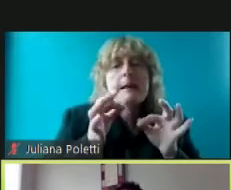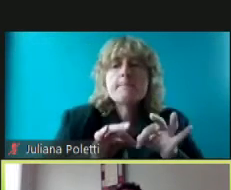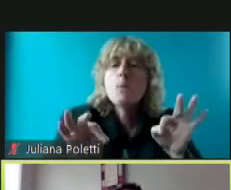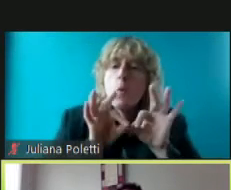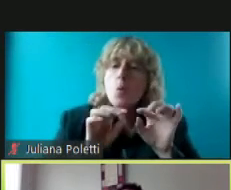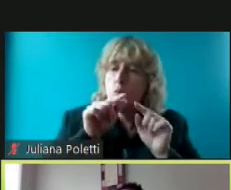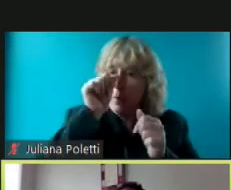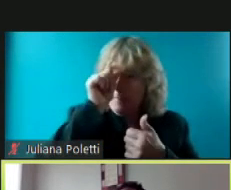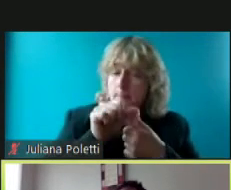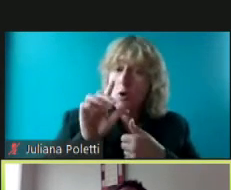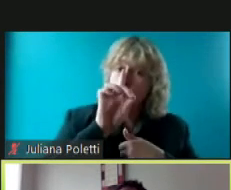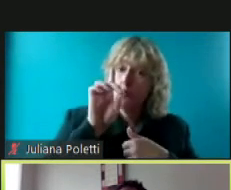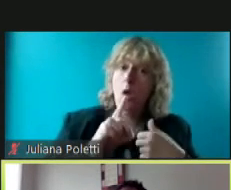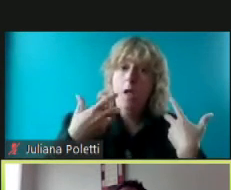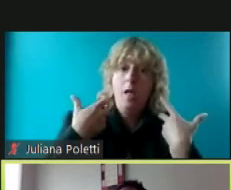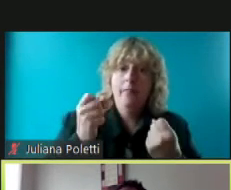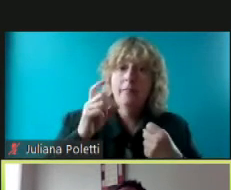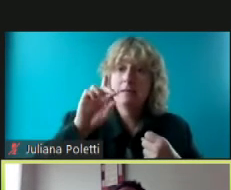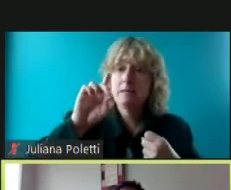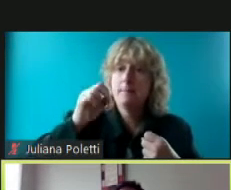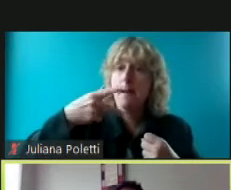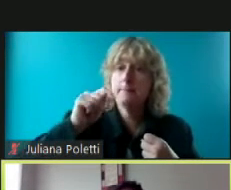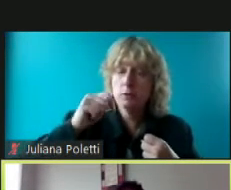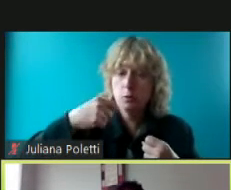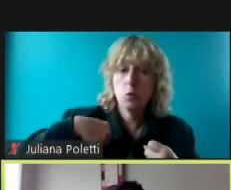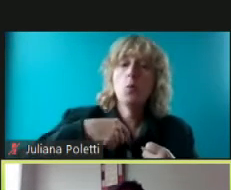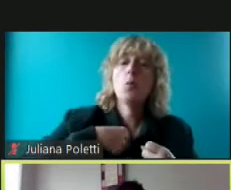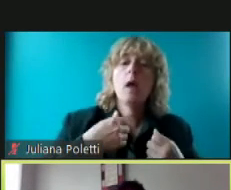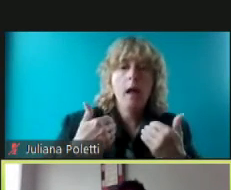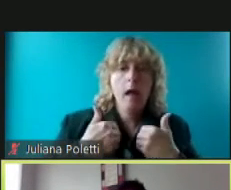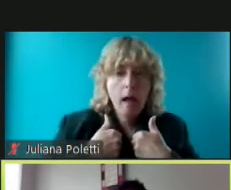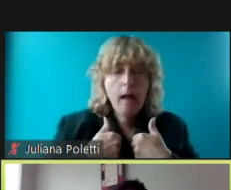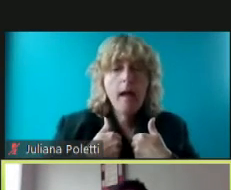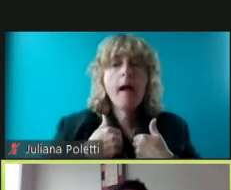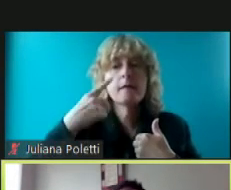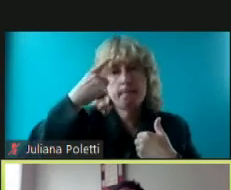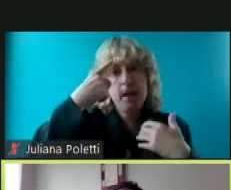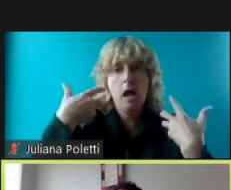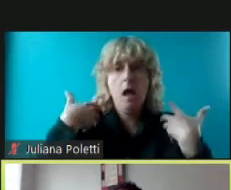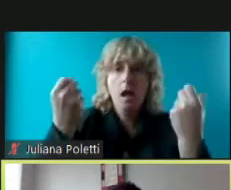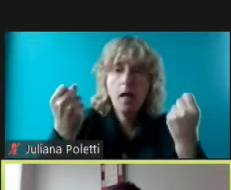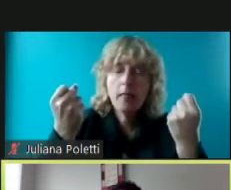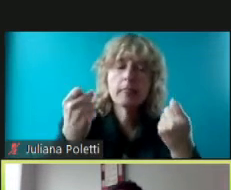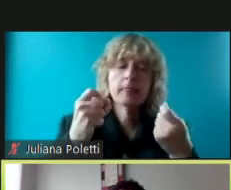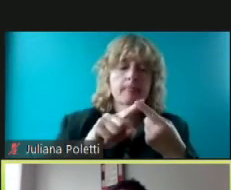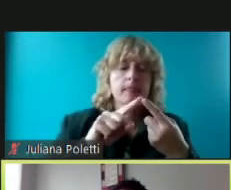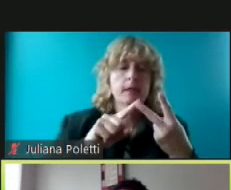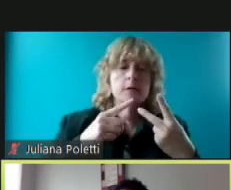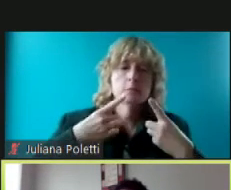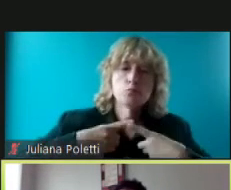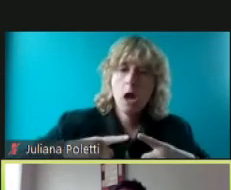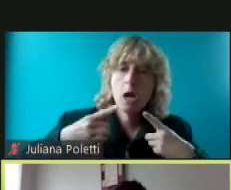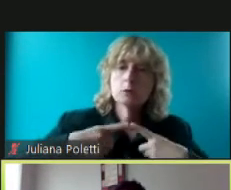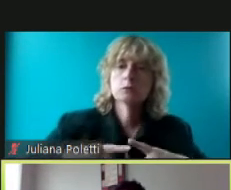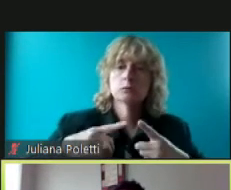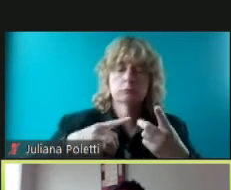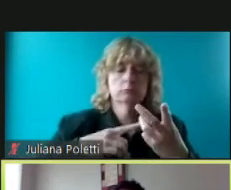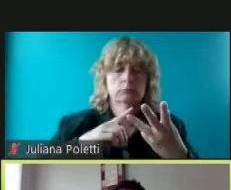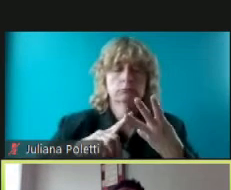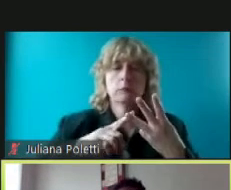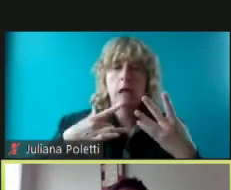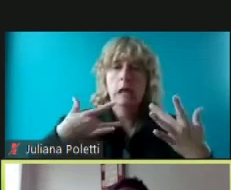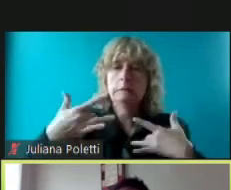department that we um also have mental health depression and anxiety uh present